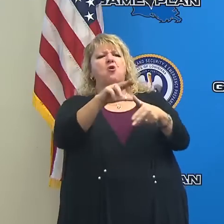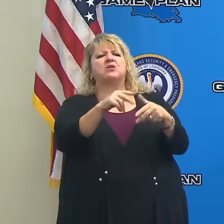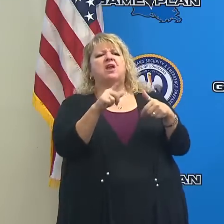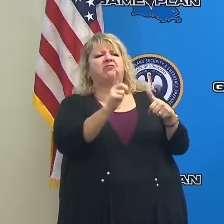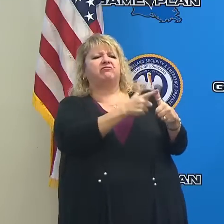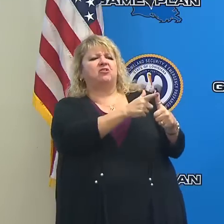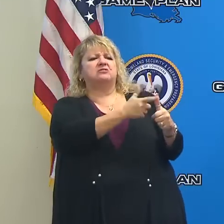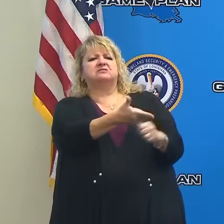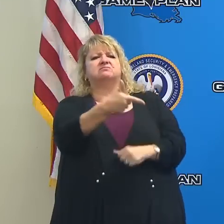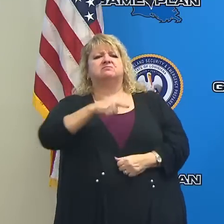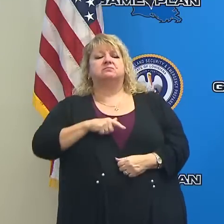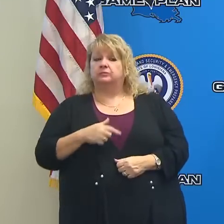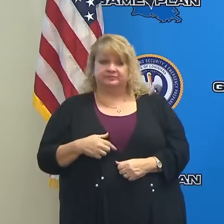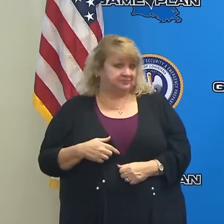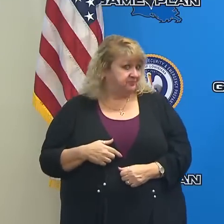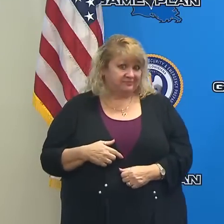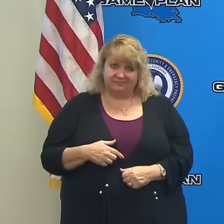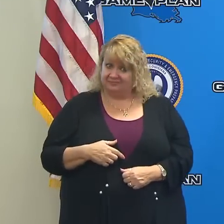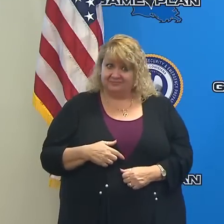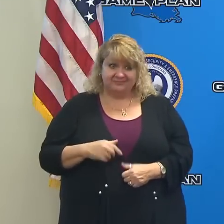And so we just have to deal with it.